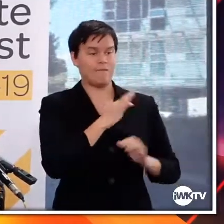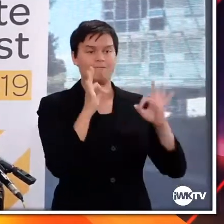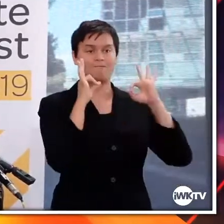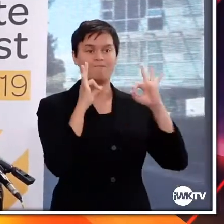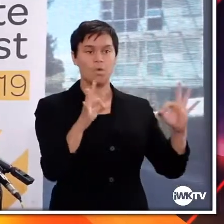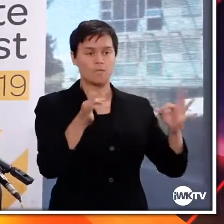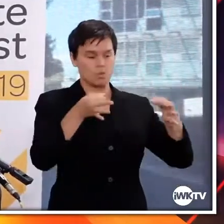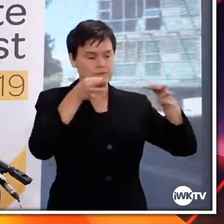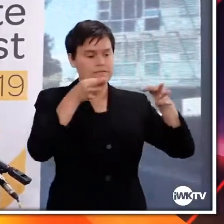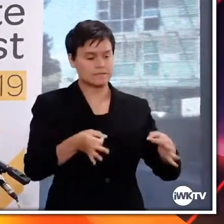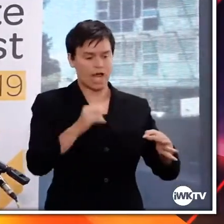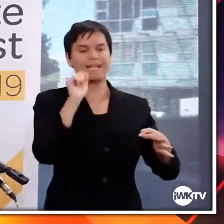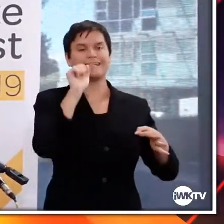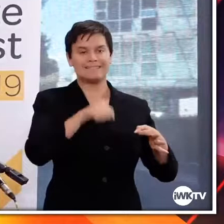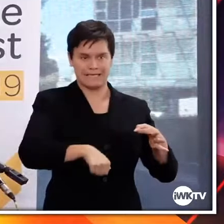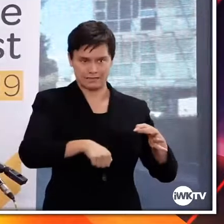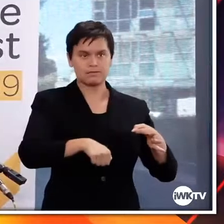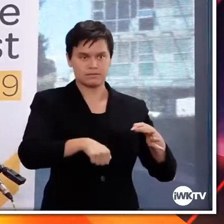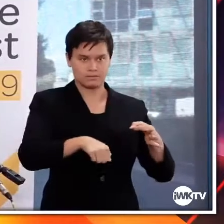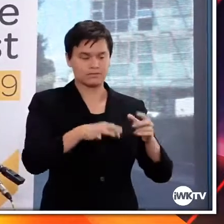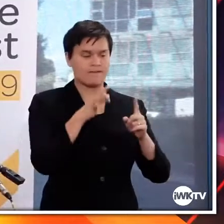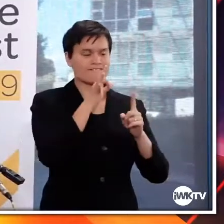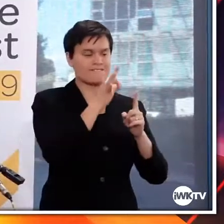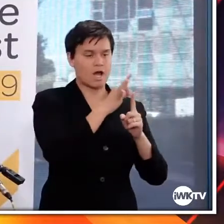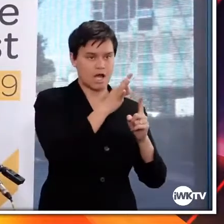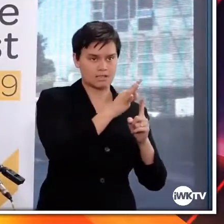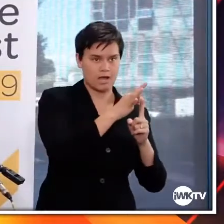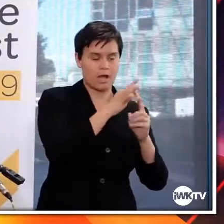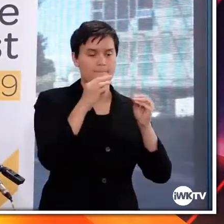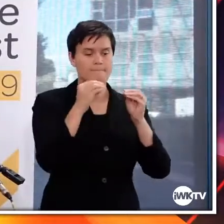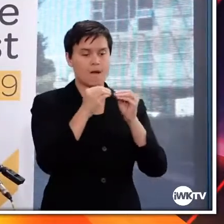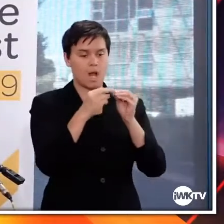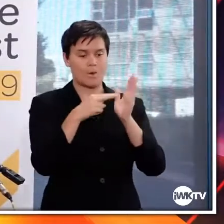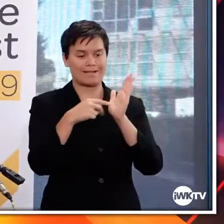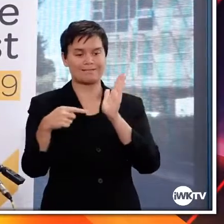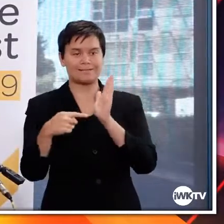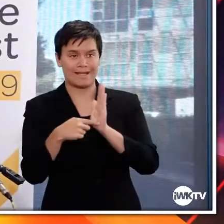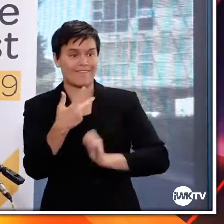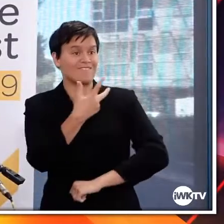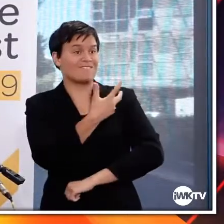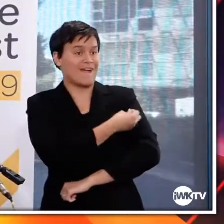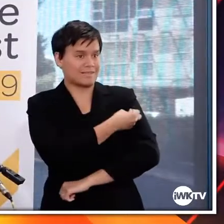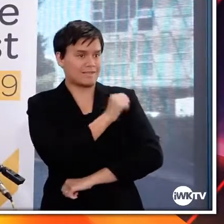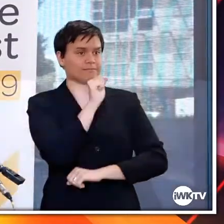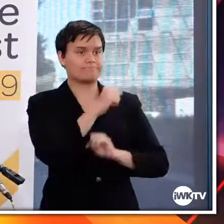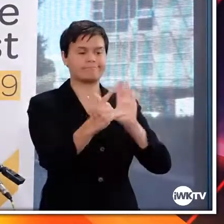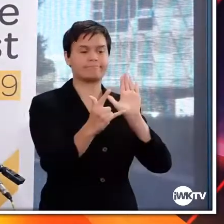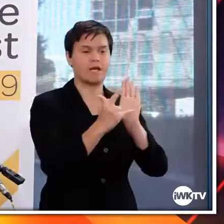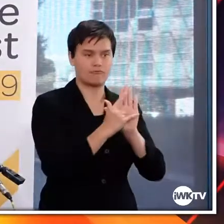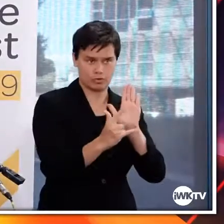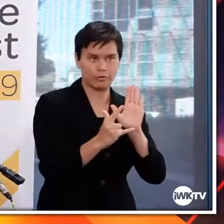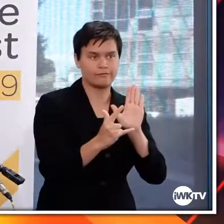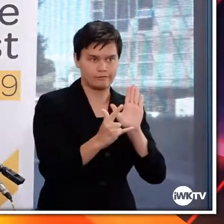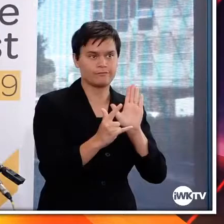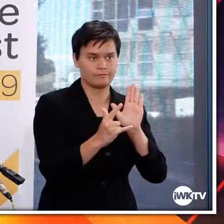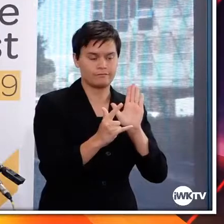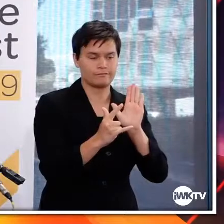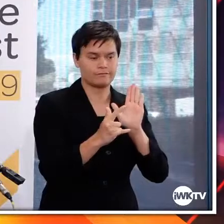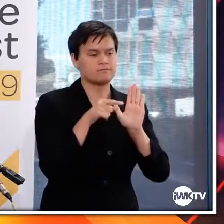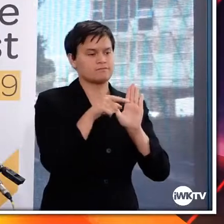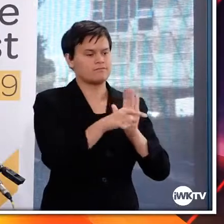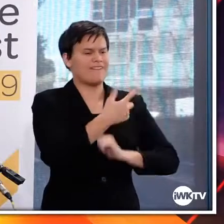decision to grant provisional consent or approval for the use of Cominati, which is the Pfizer